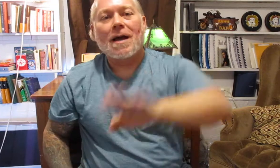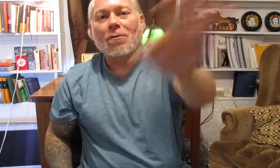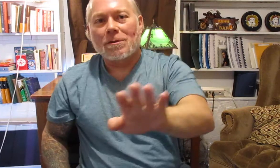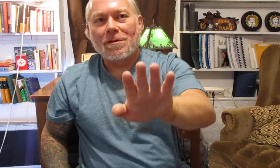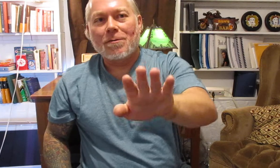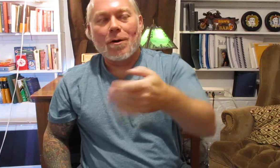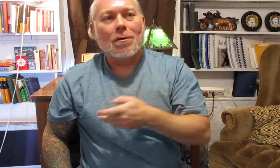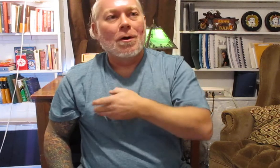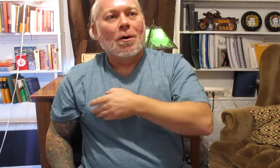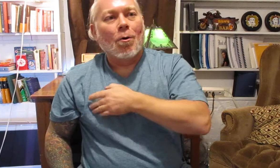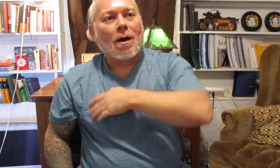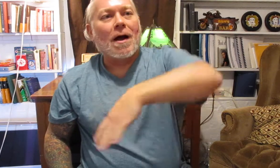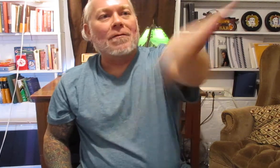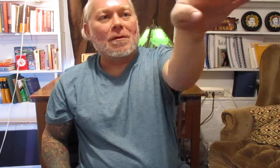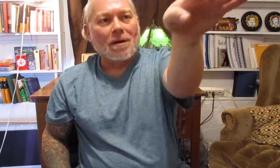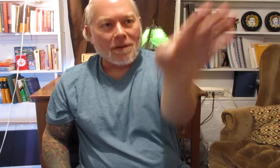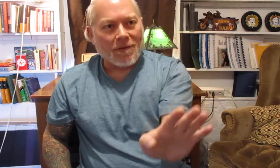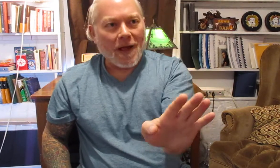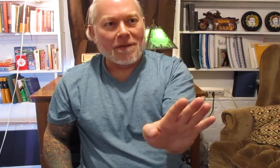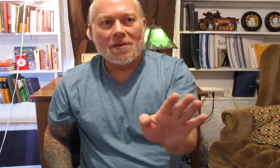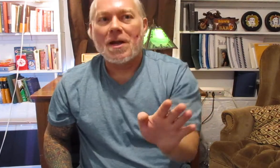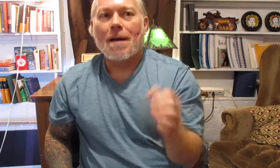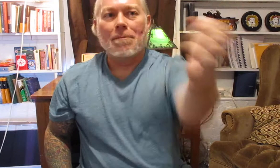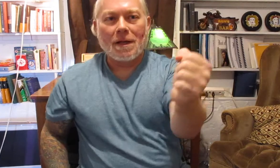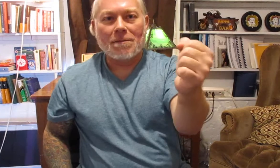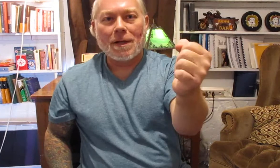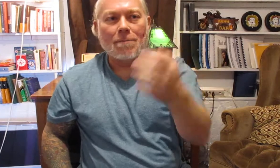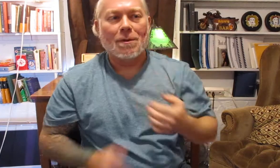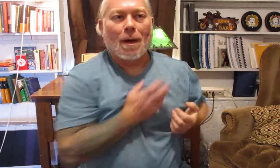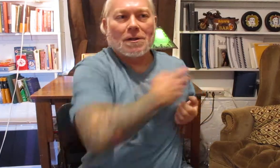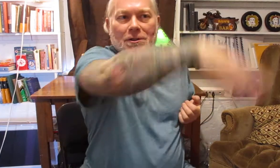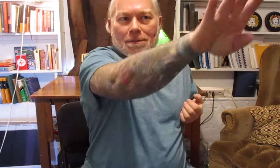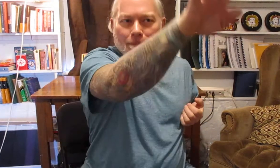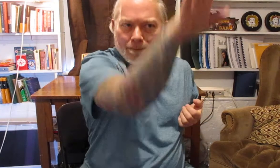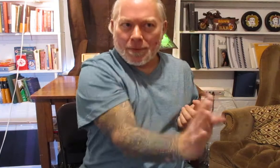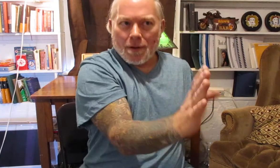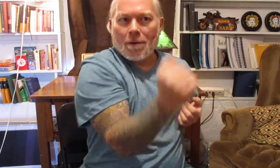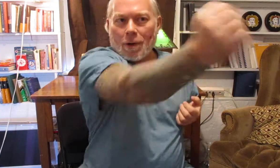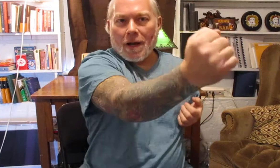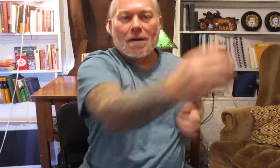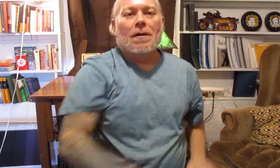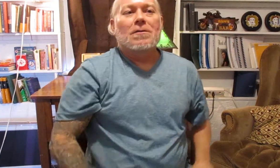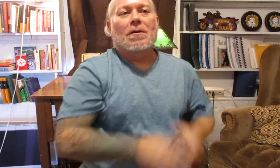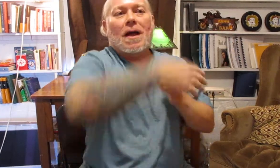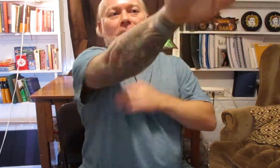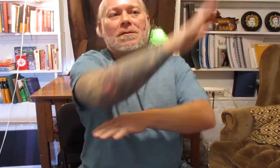towards the throat or after the flatten the jam then it becomes a punch all right so that's